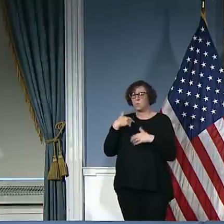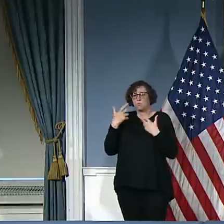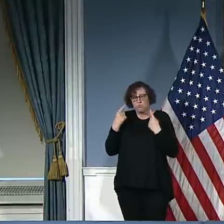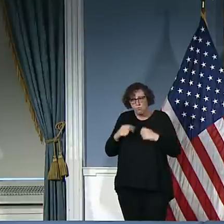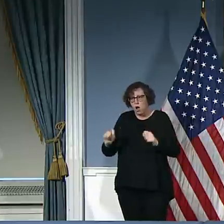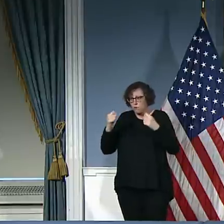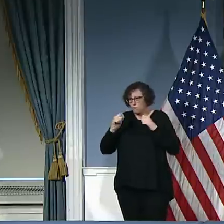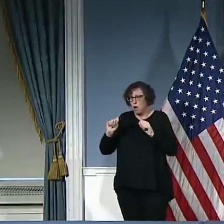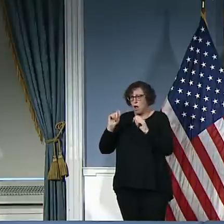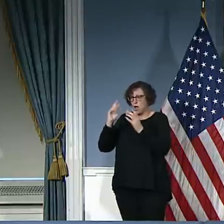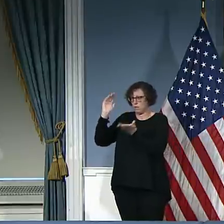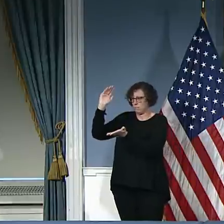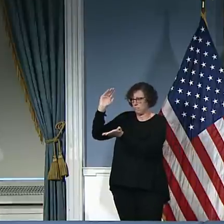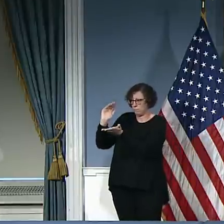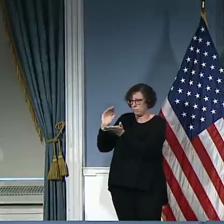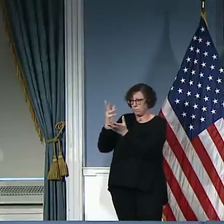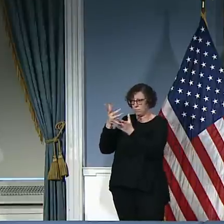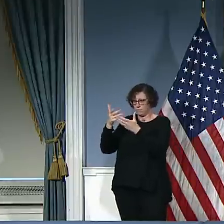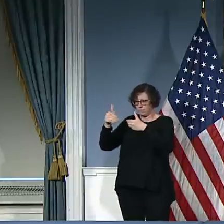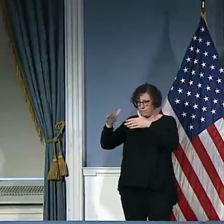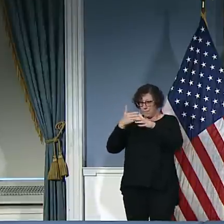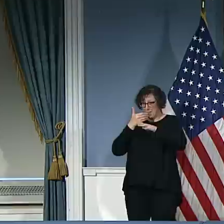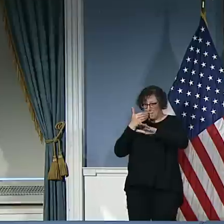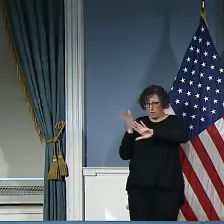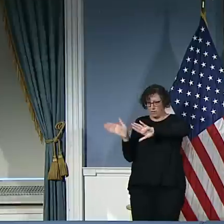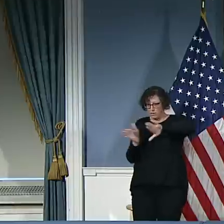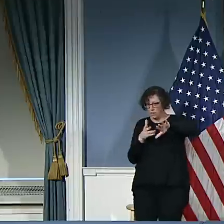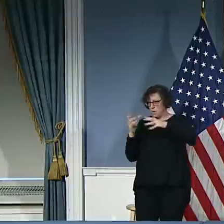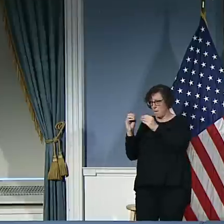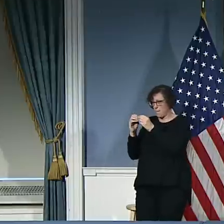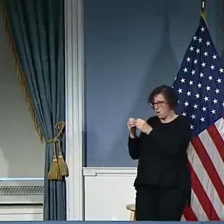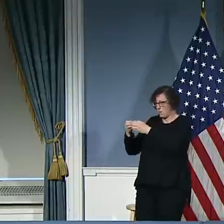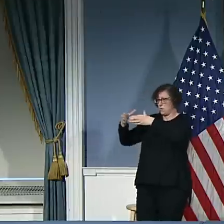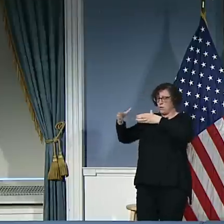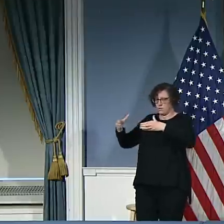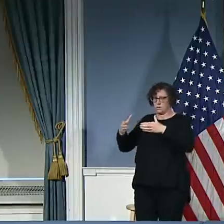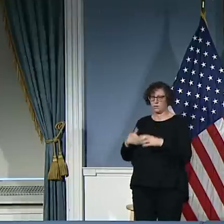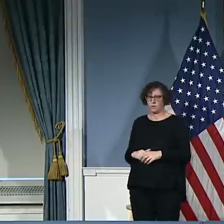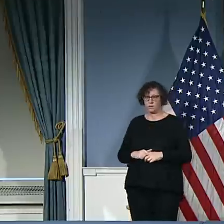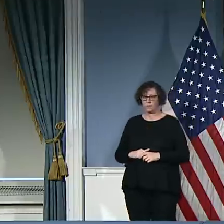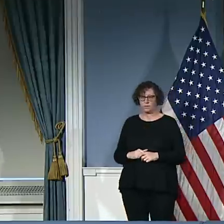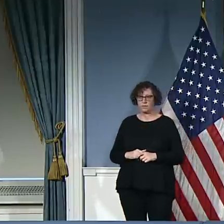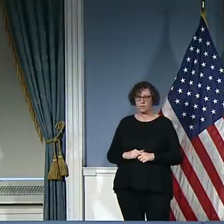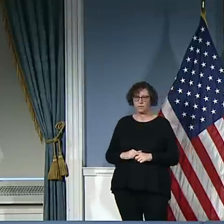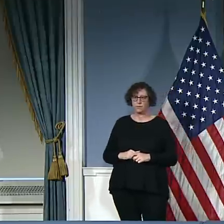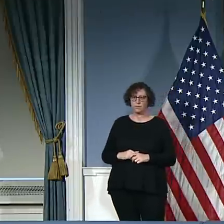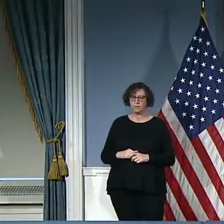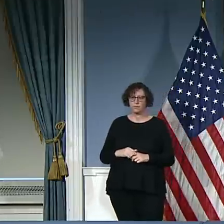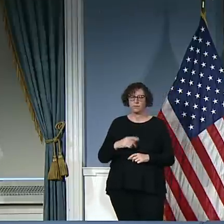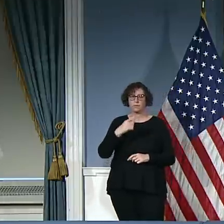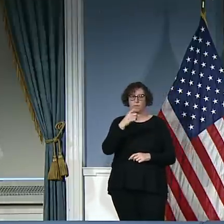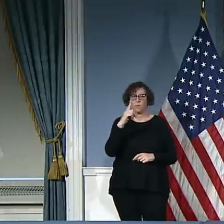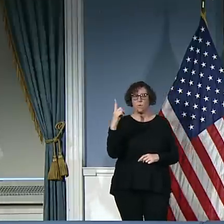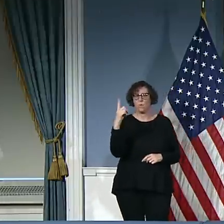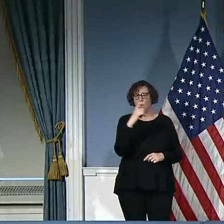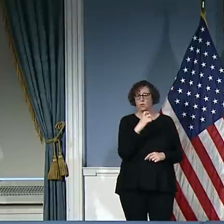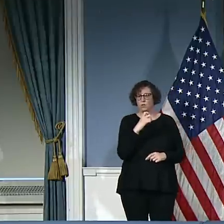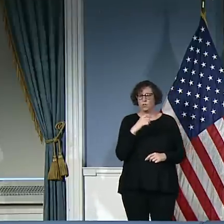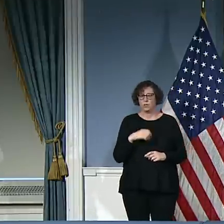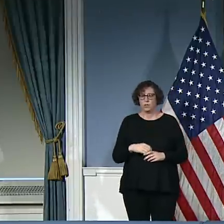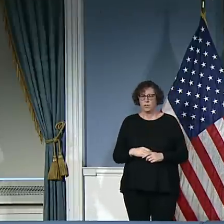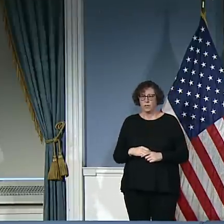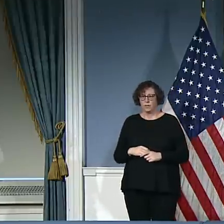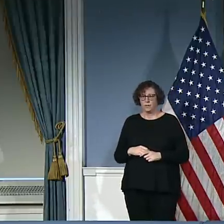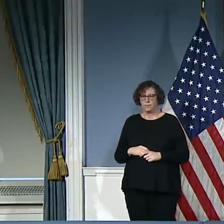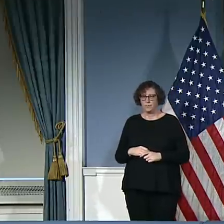Also for Dr. Katz, and potentially for Dr. Barbeau, how many ventilators approximately does New York City have at